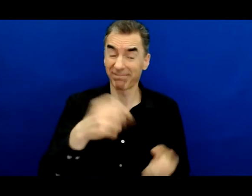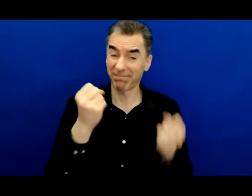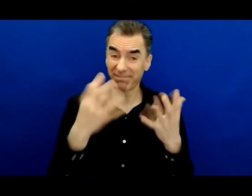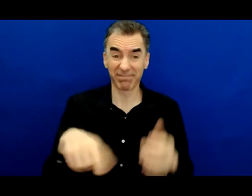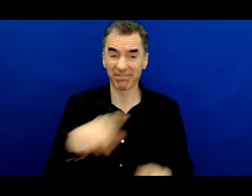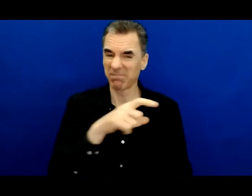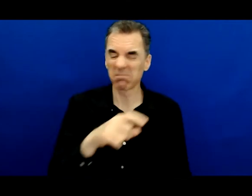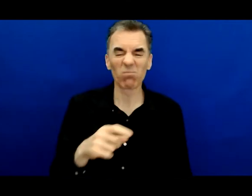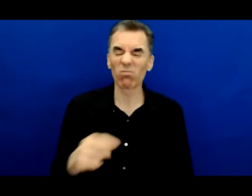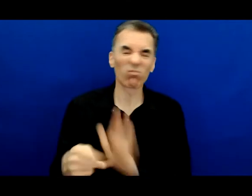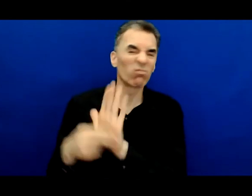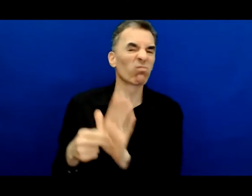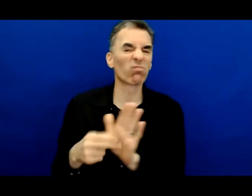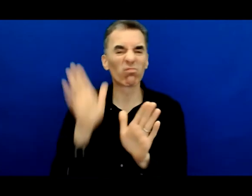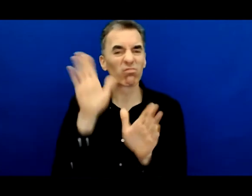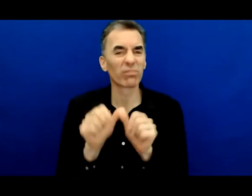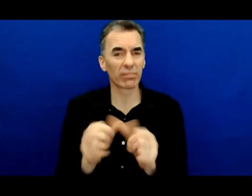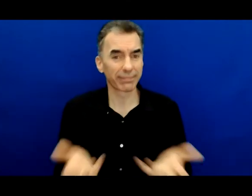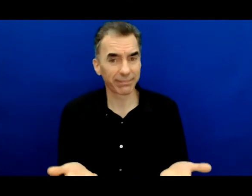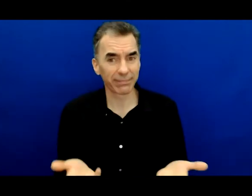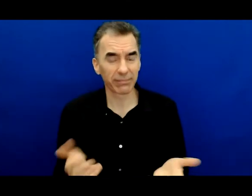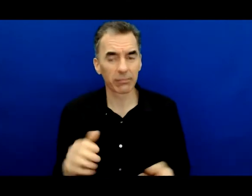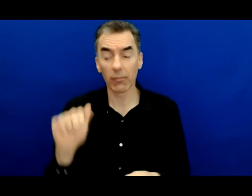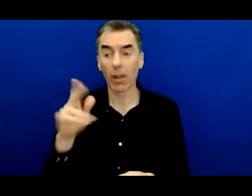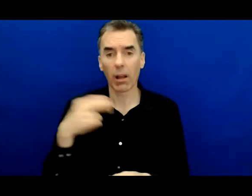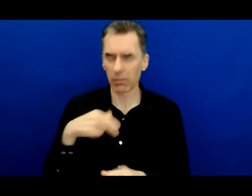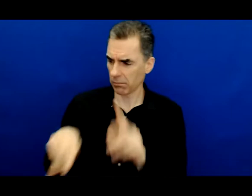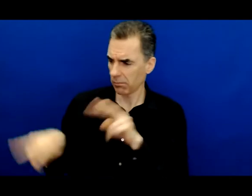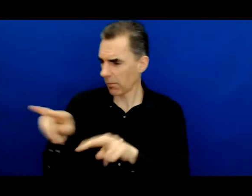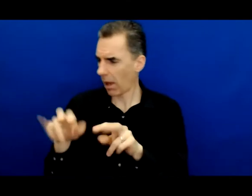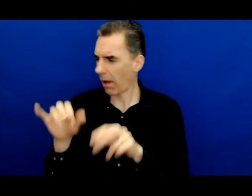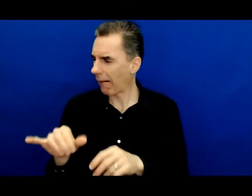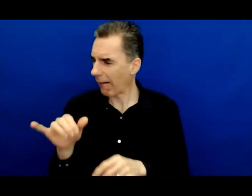Arthur taught me that when you live in the slow, ceaseless churn of legal cruelty,